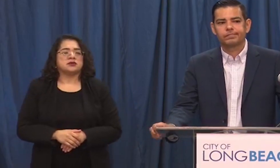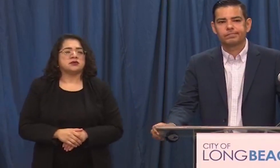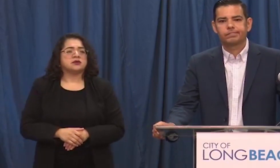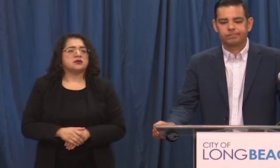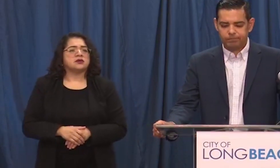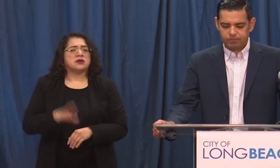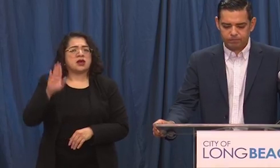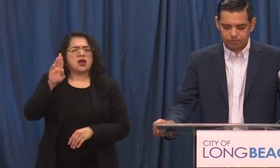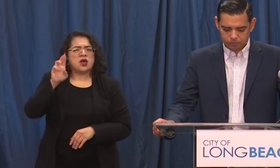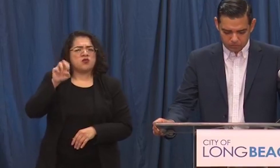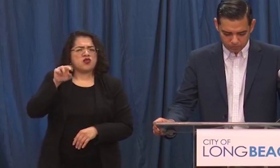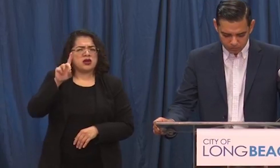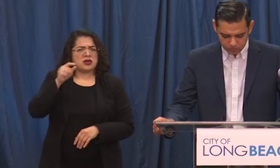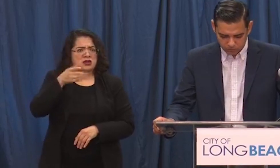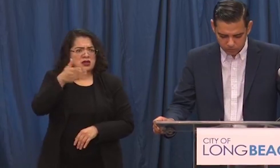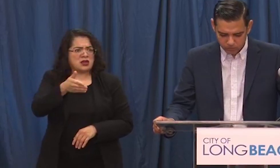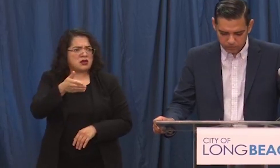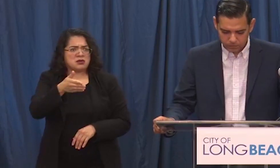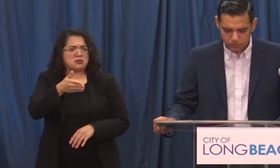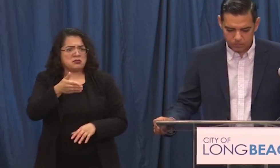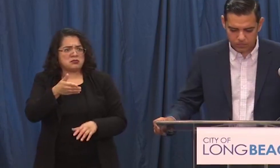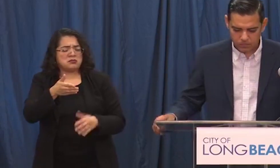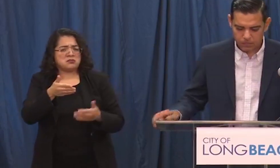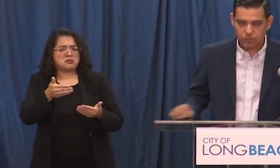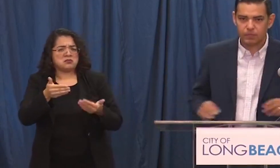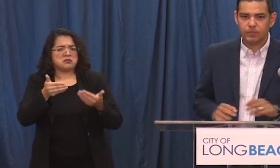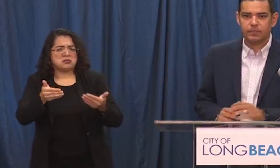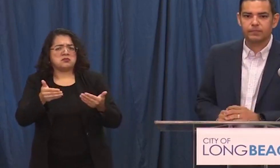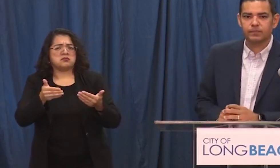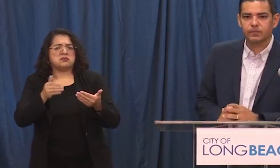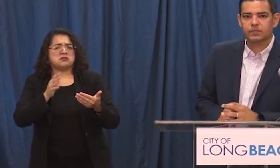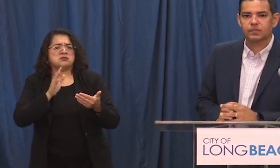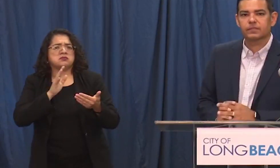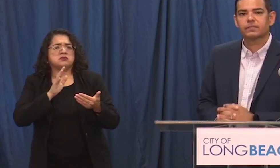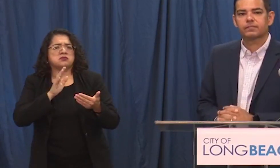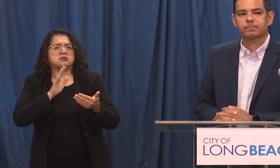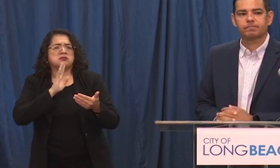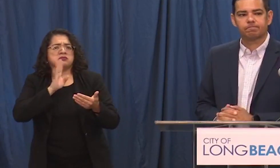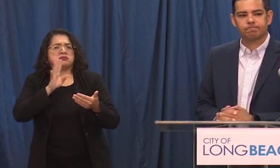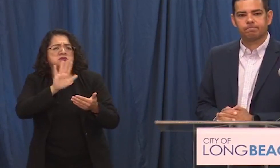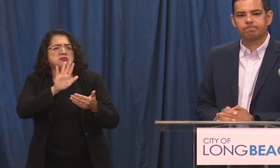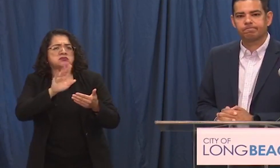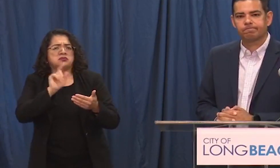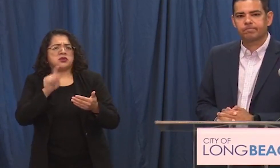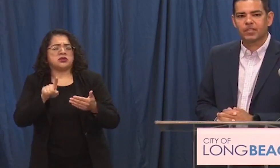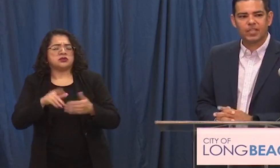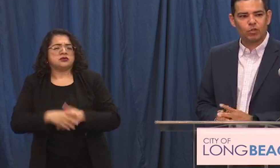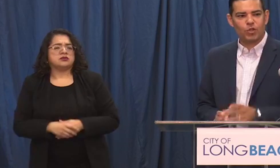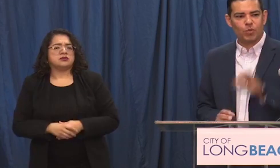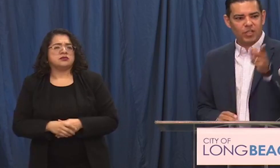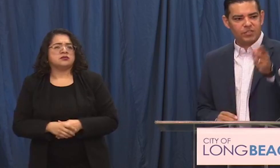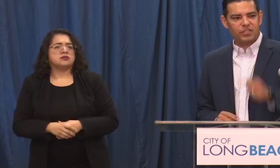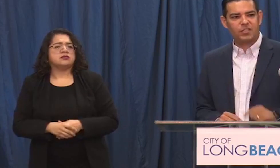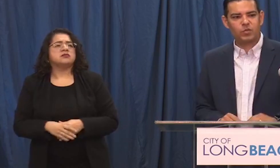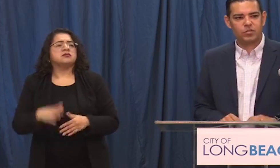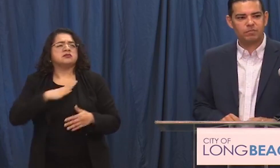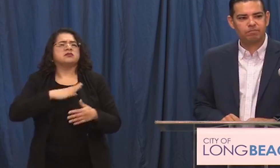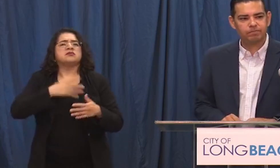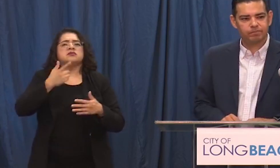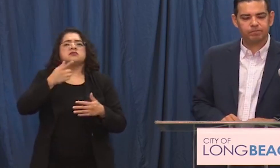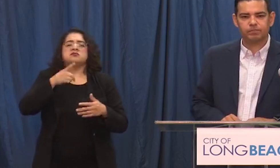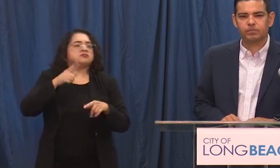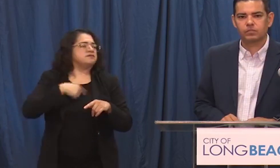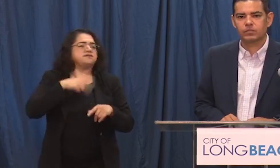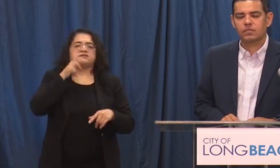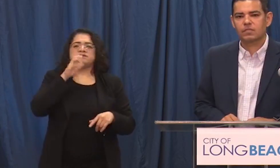brenda if you're there we'll go ahead and take your question now i don't hear brenda let's take the next question